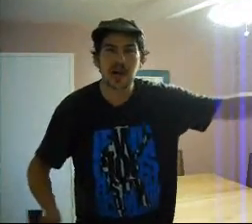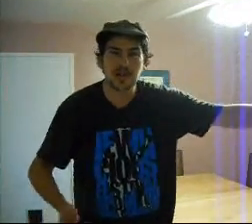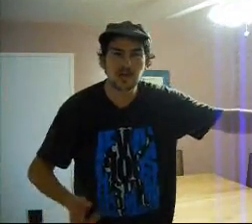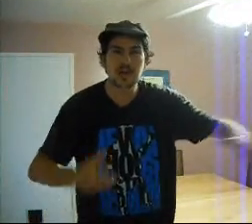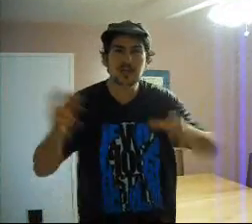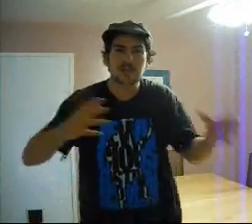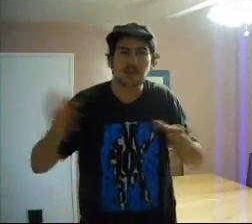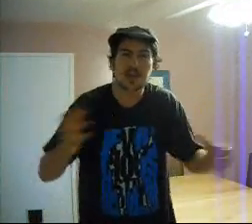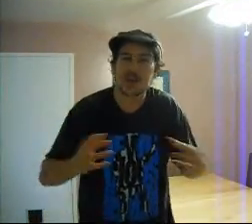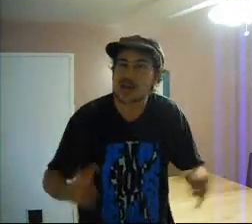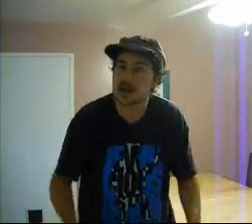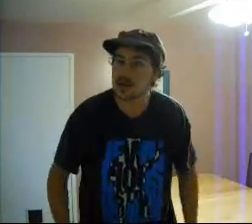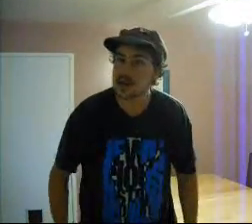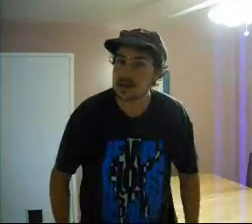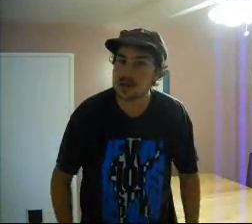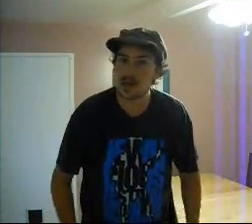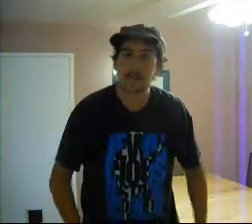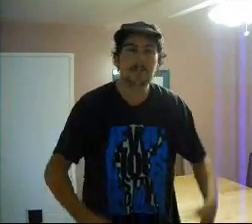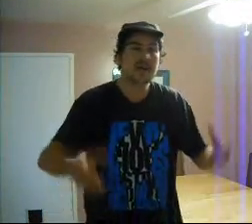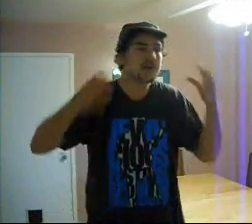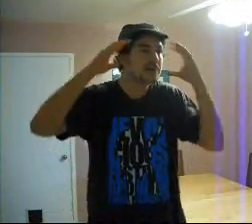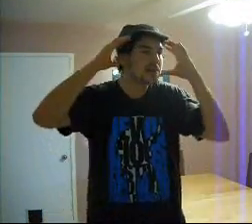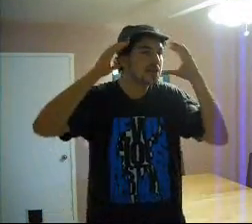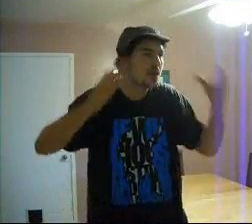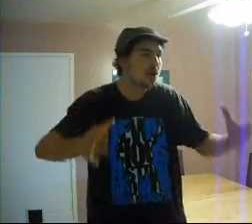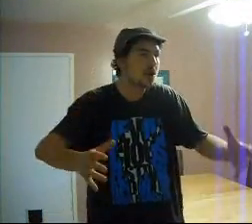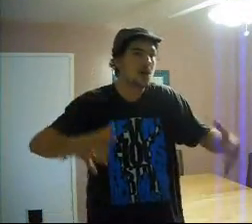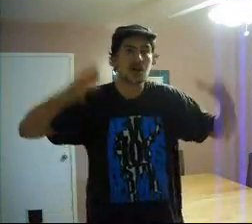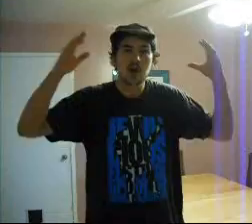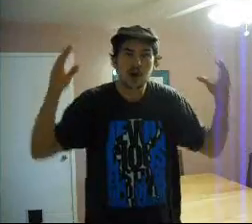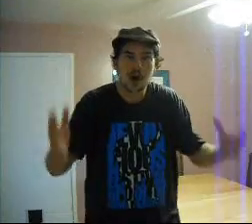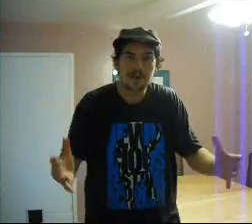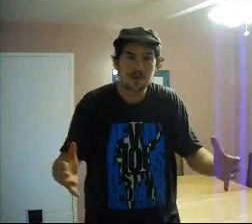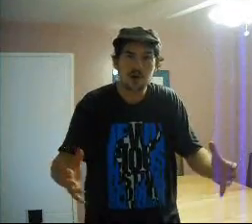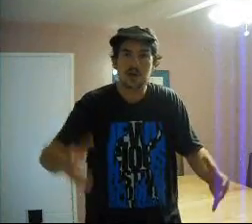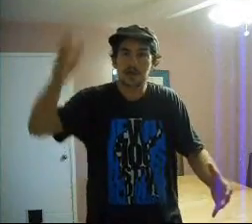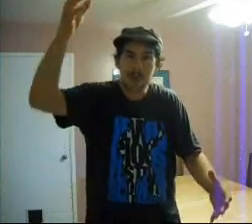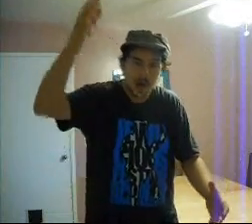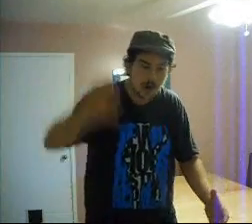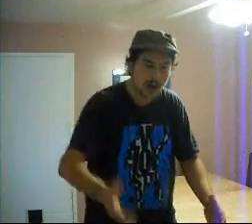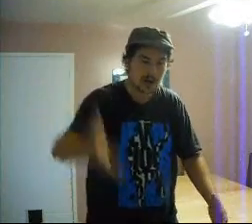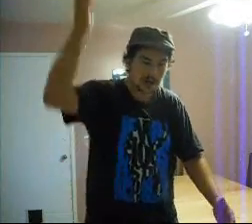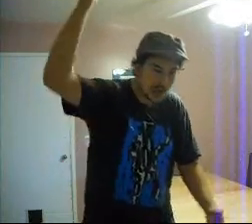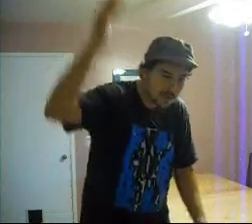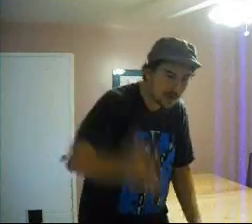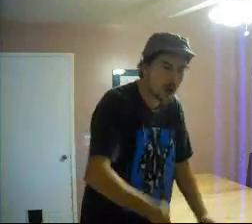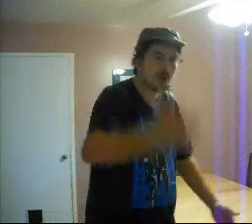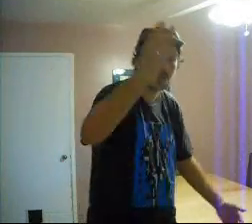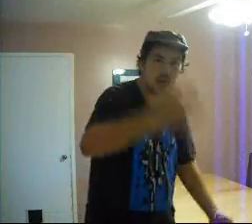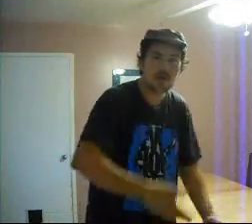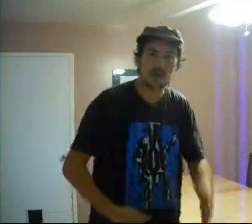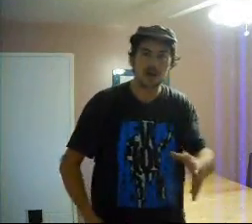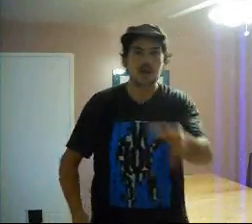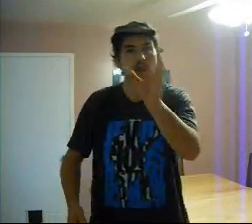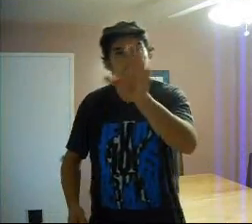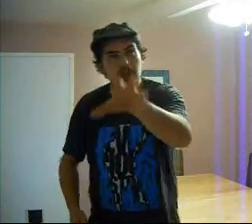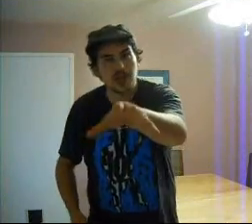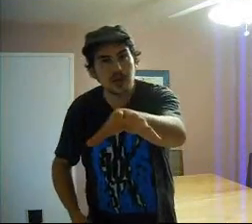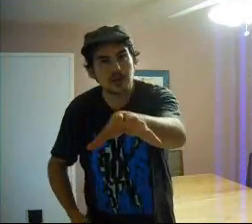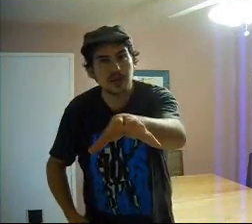Halalukas. You feel like you got it all in. But it's this long unbroken parrot. It just keeps going and going. You know. The shiloh sitter.